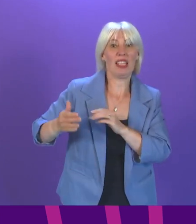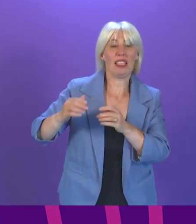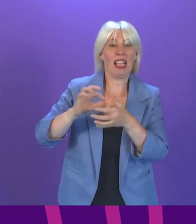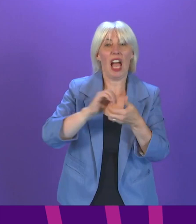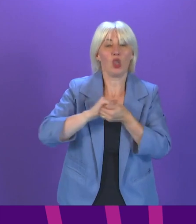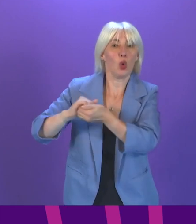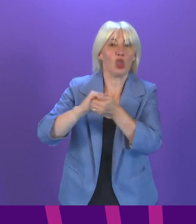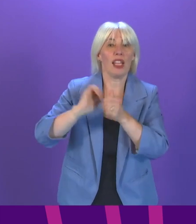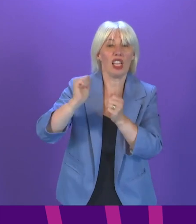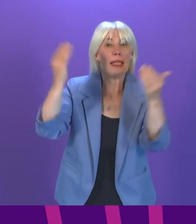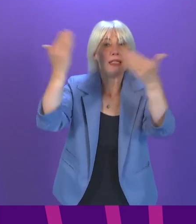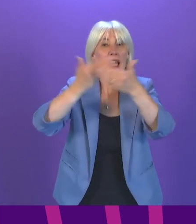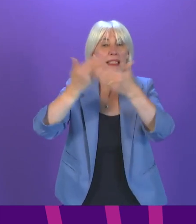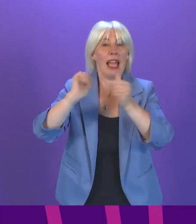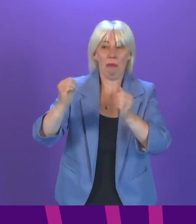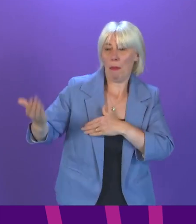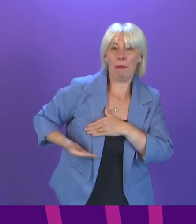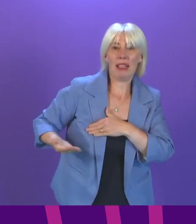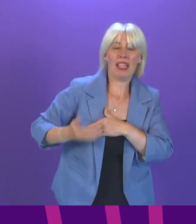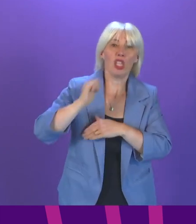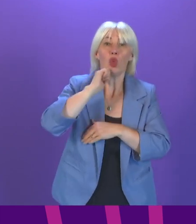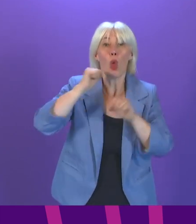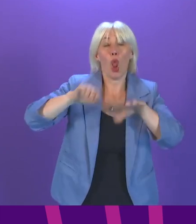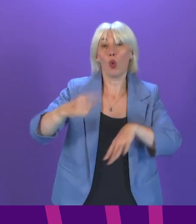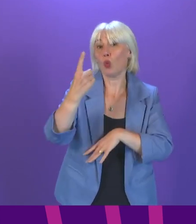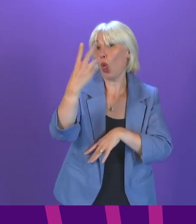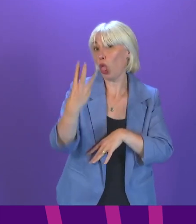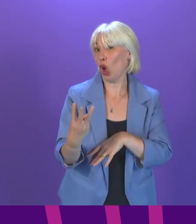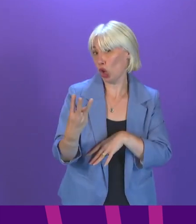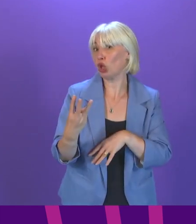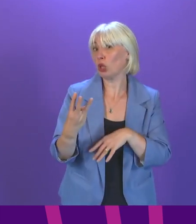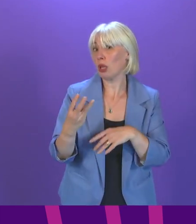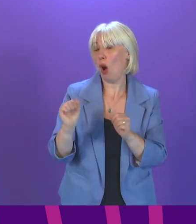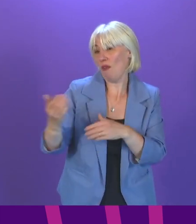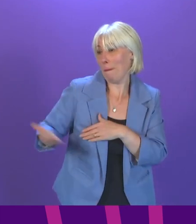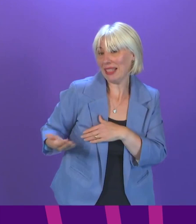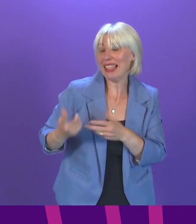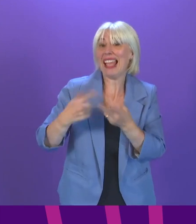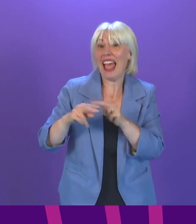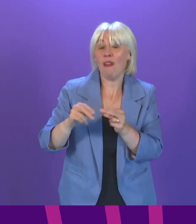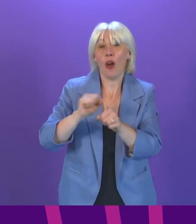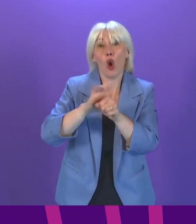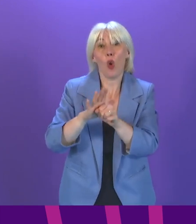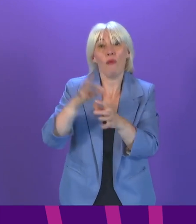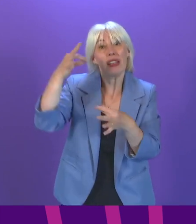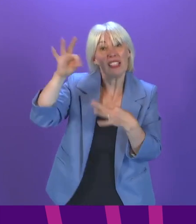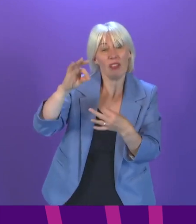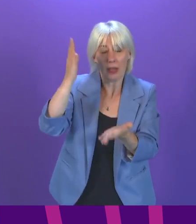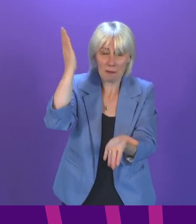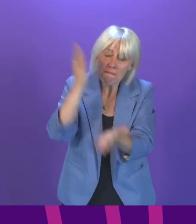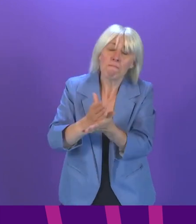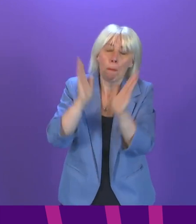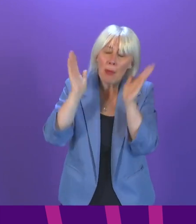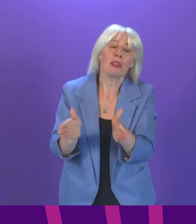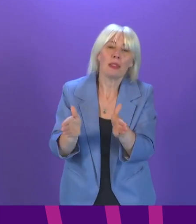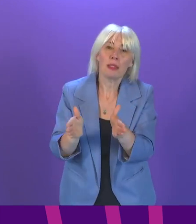nightlife businesses will lose more than one-third of their trade overnight if COVID passports are made mandatory. He also